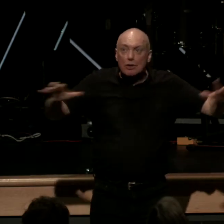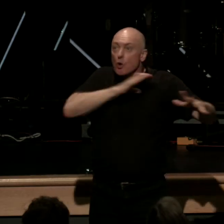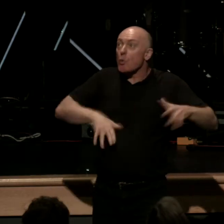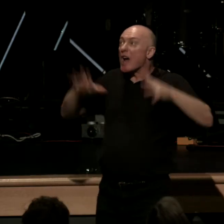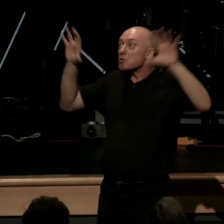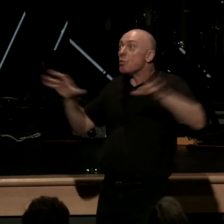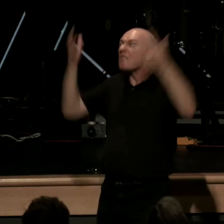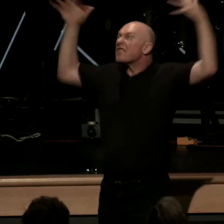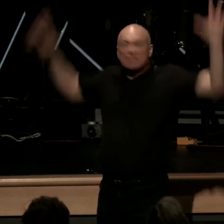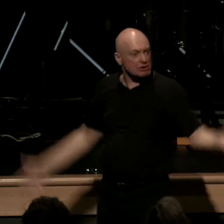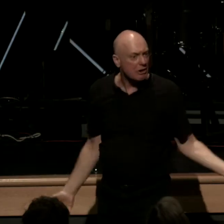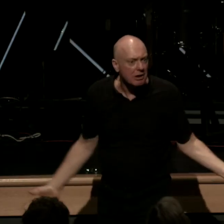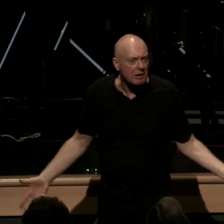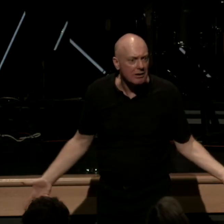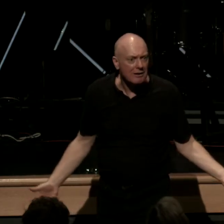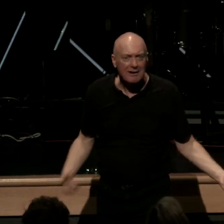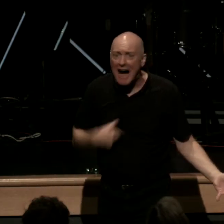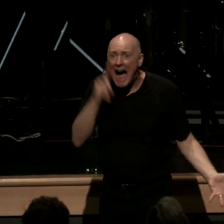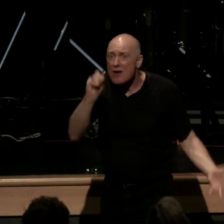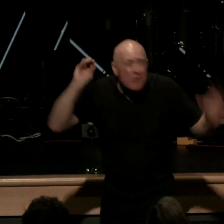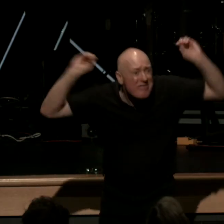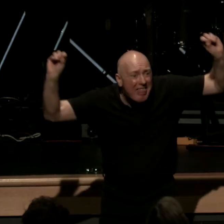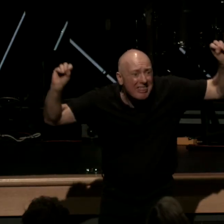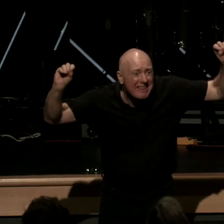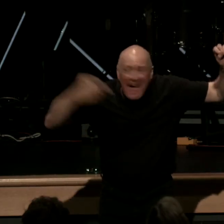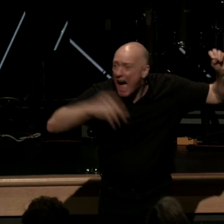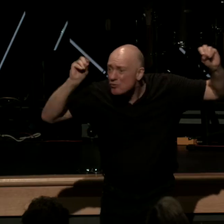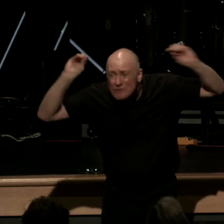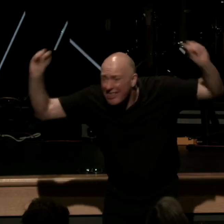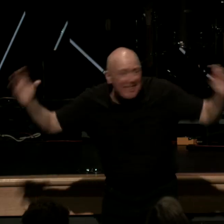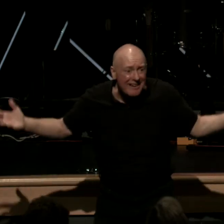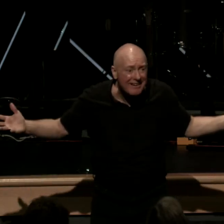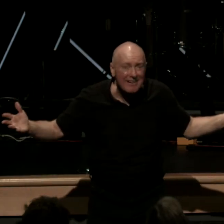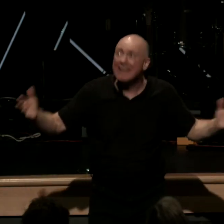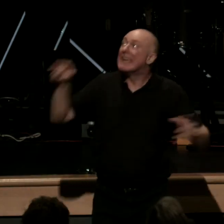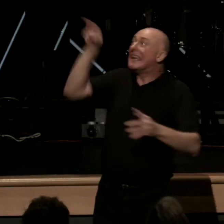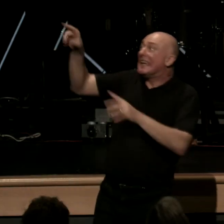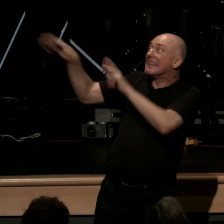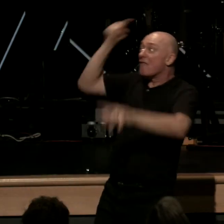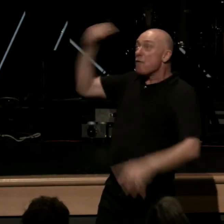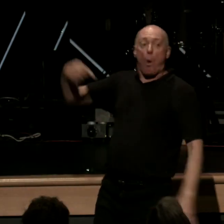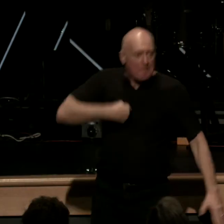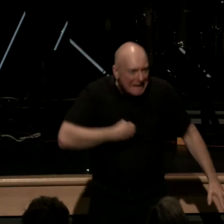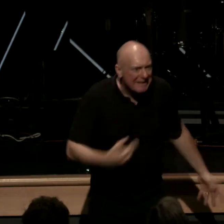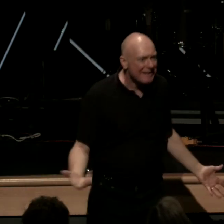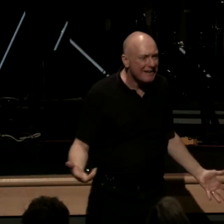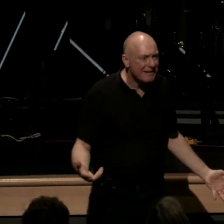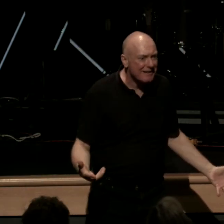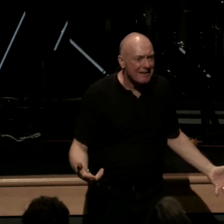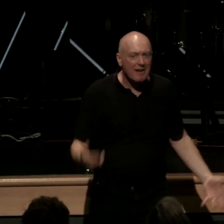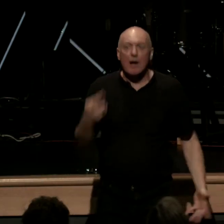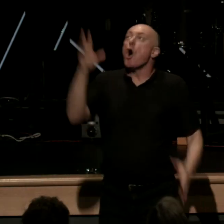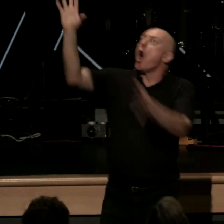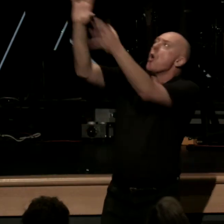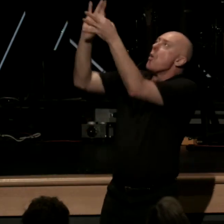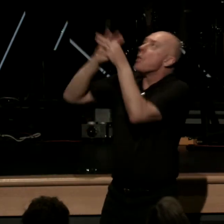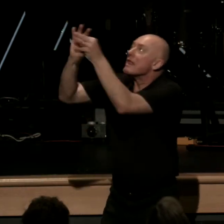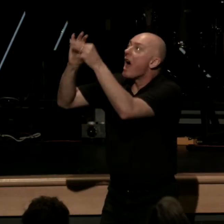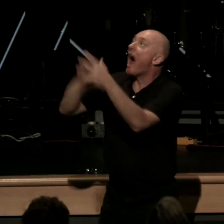so I don't have to do anything it's been done for me it's the relationship I place my faith and trust